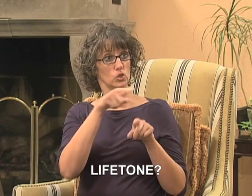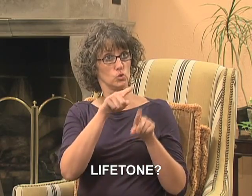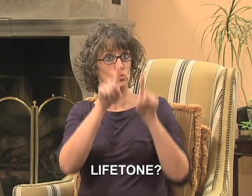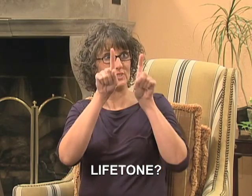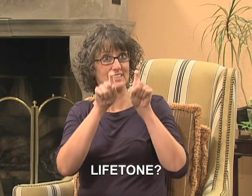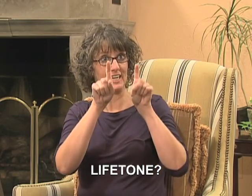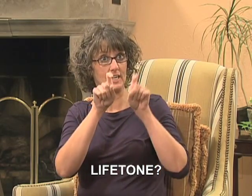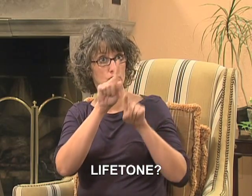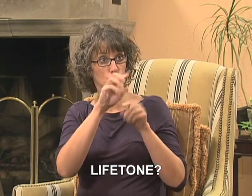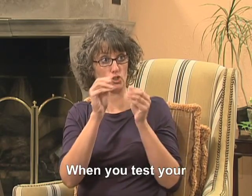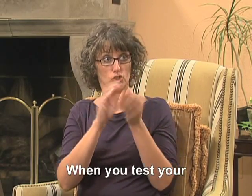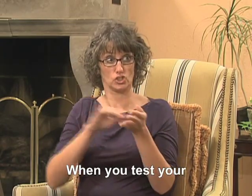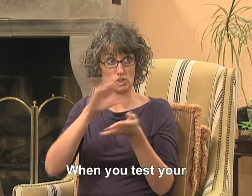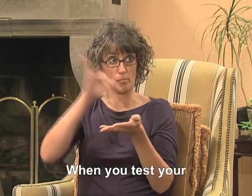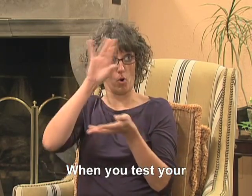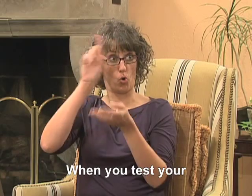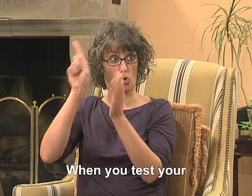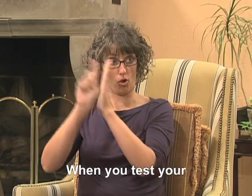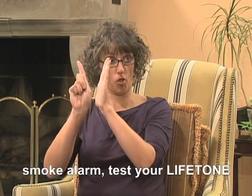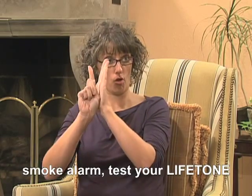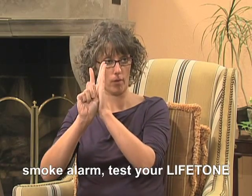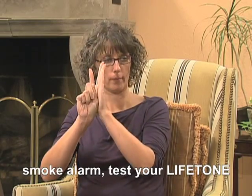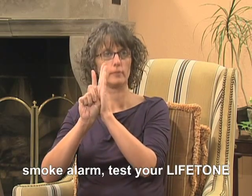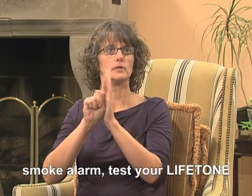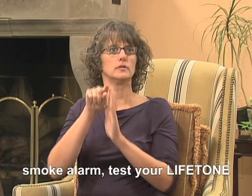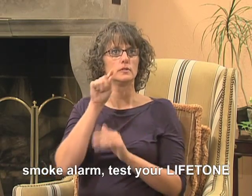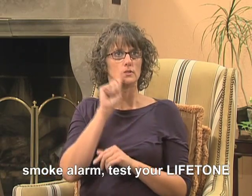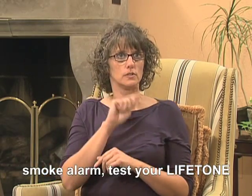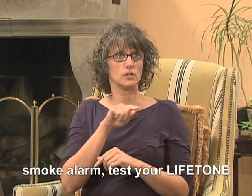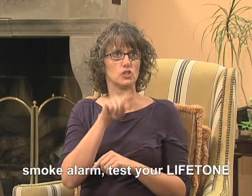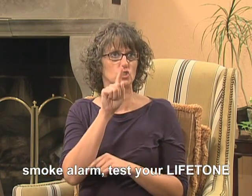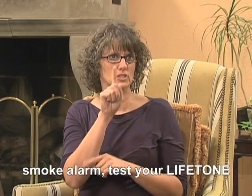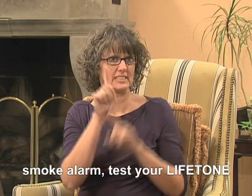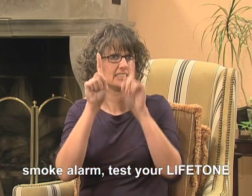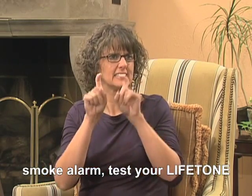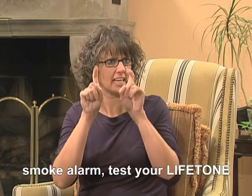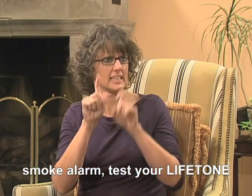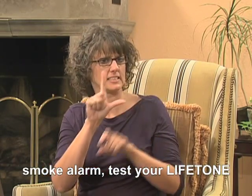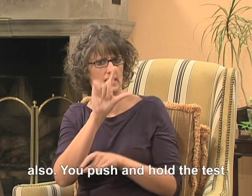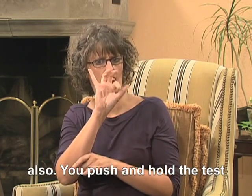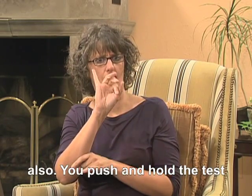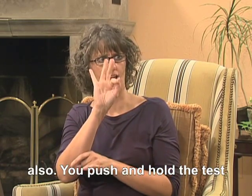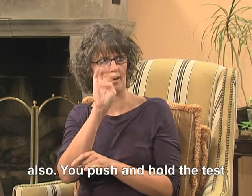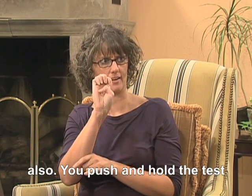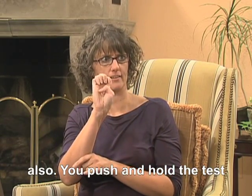When you test your smoke alarm, test your Lifetone also.